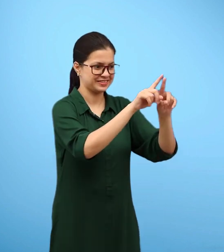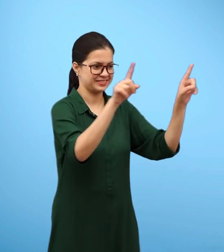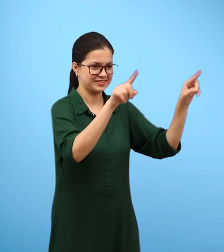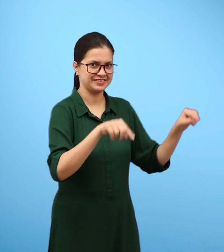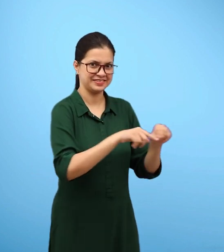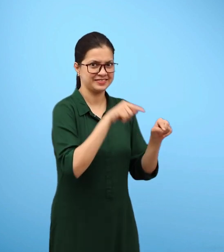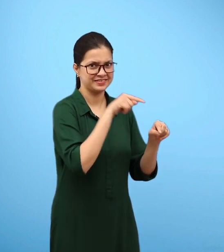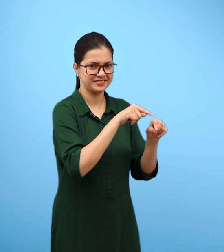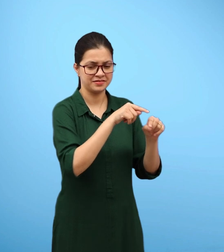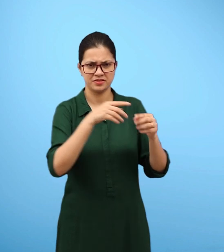paper.